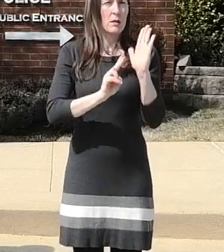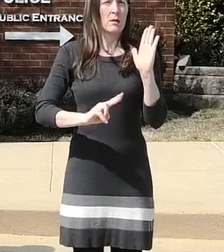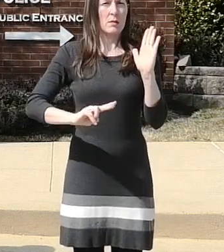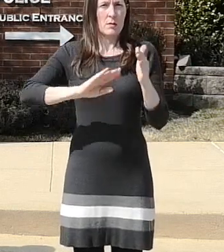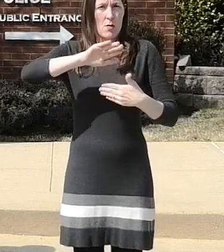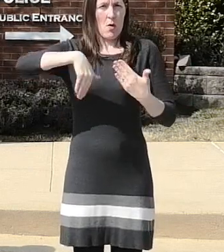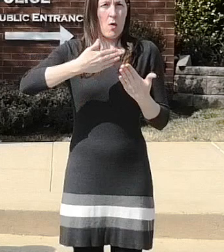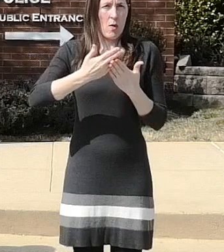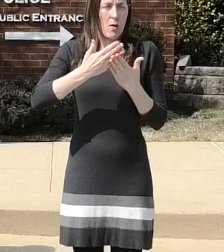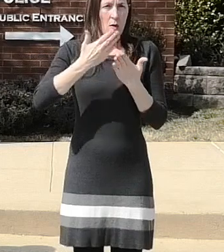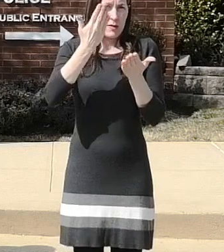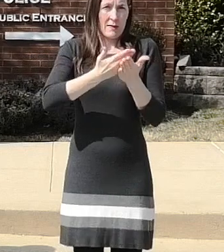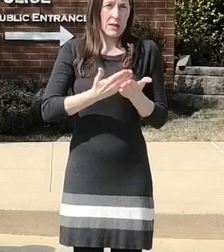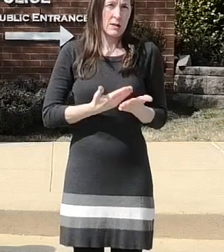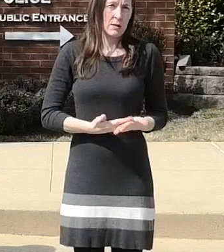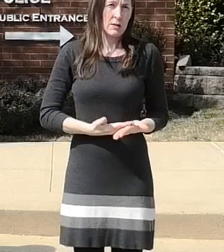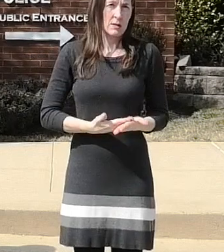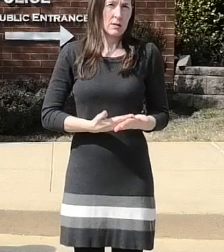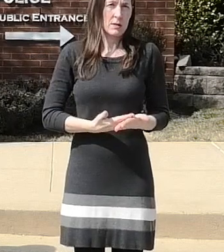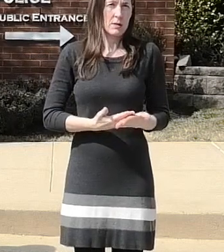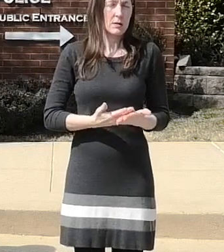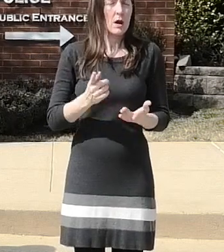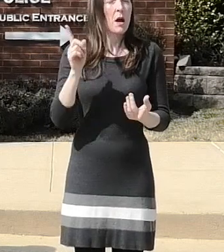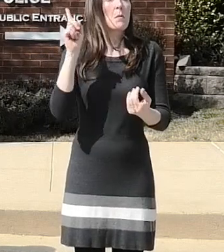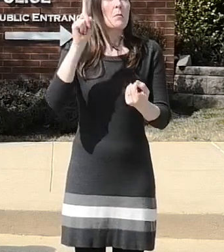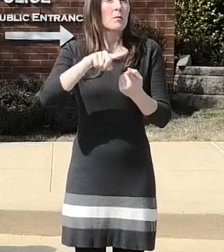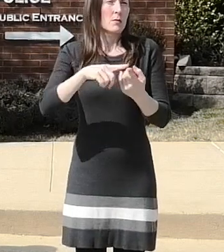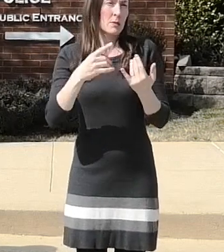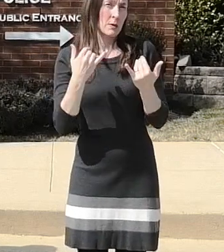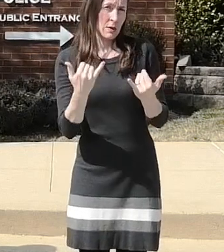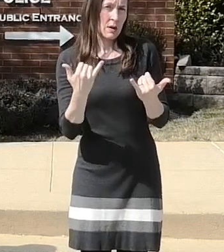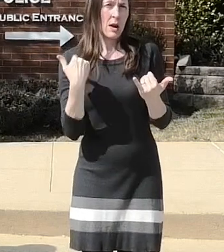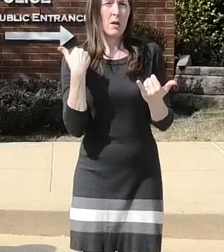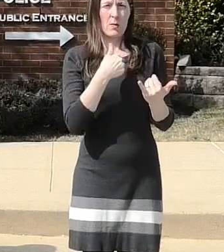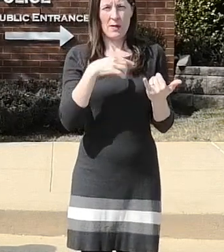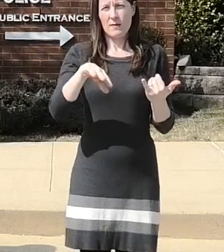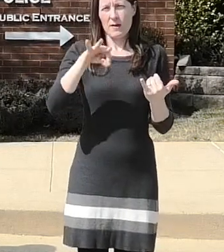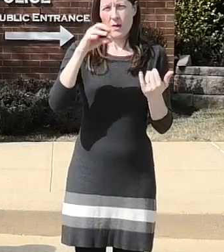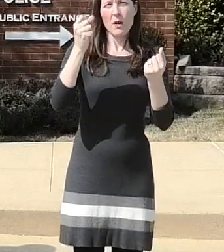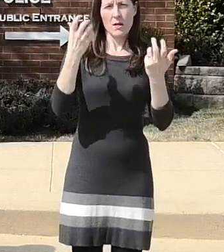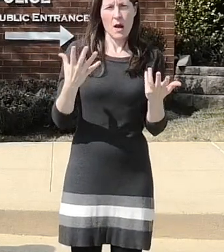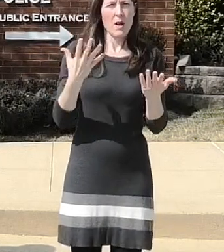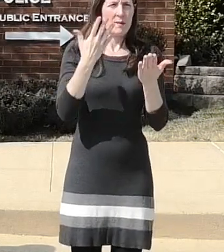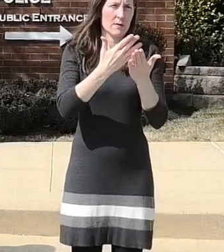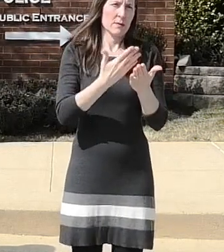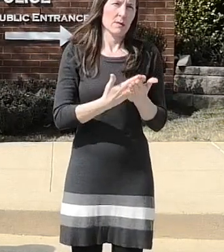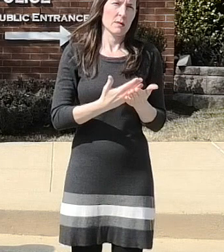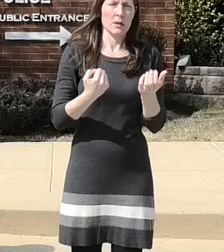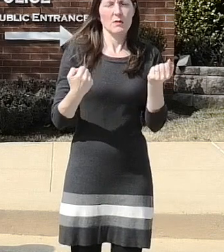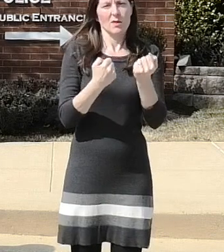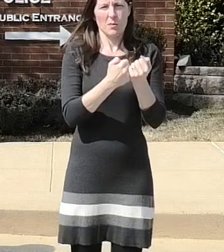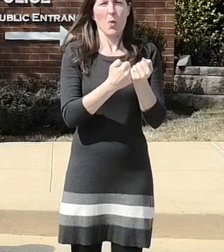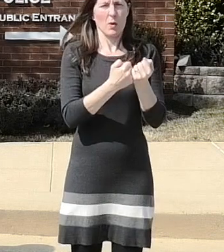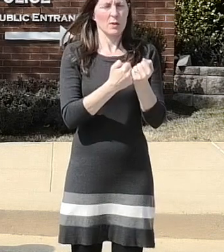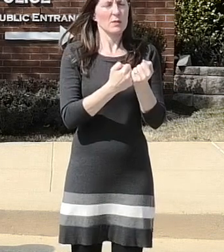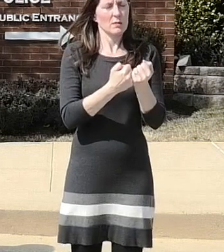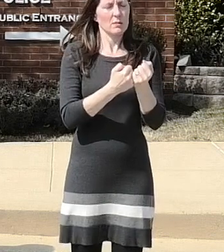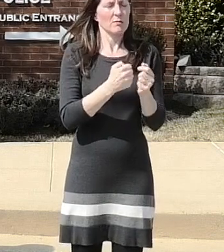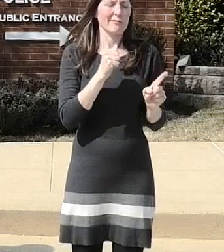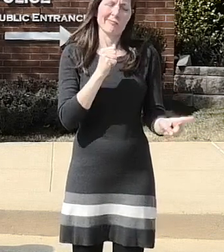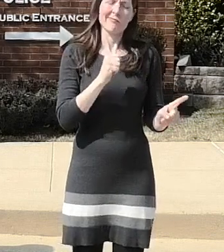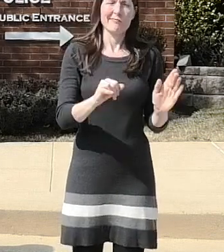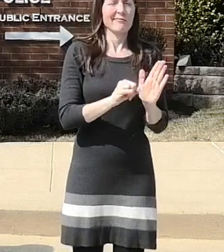up to this point we have found a lot of evidence that um obviously you've read about that supports our case and um